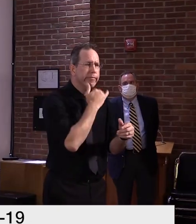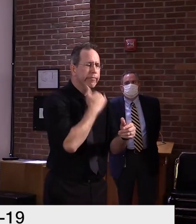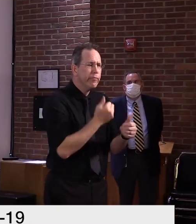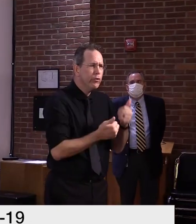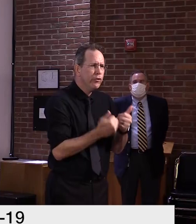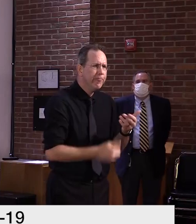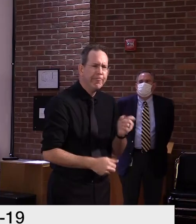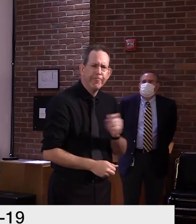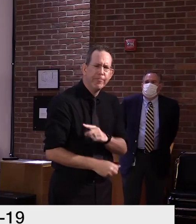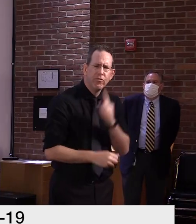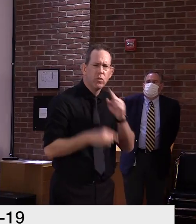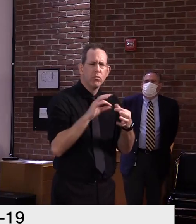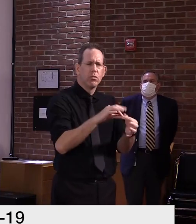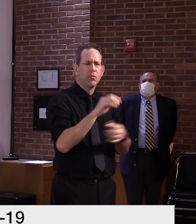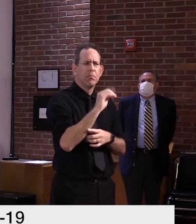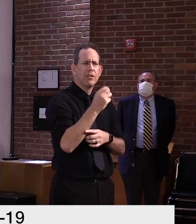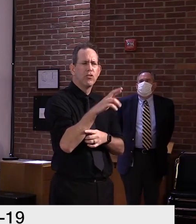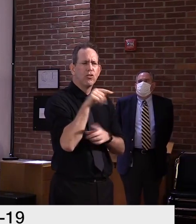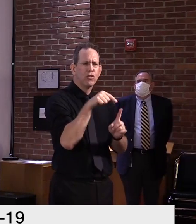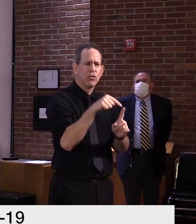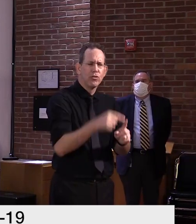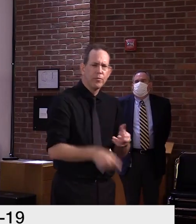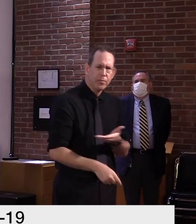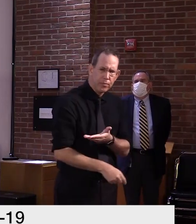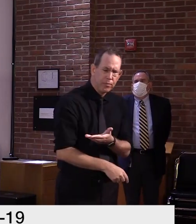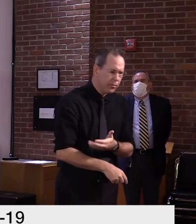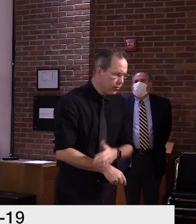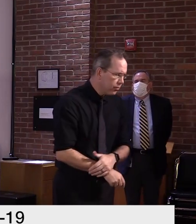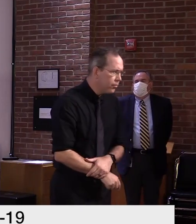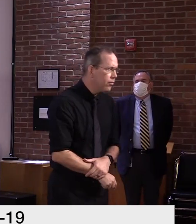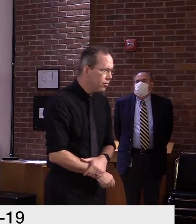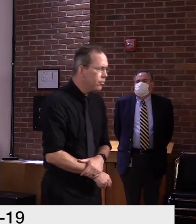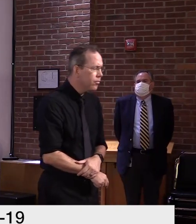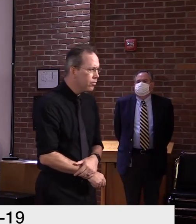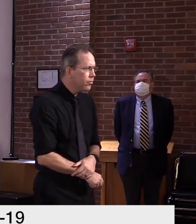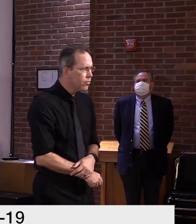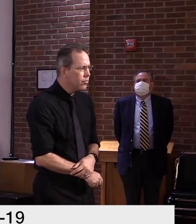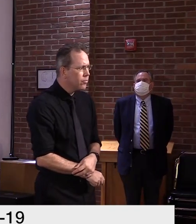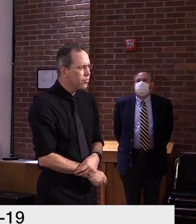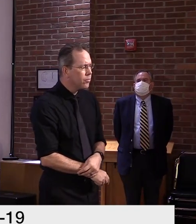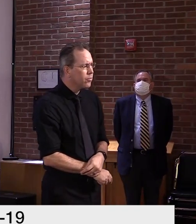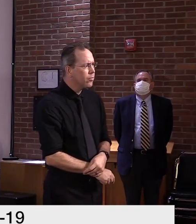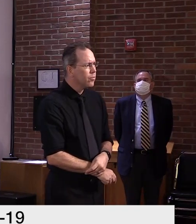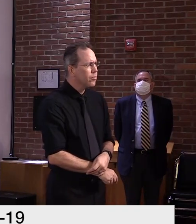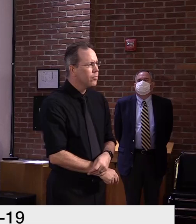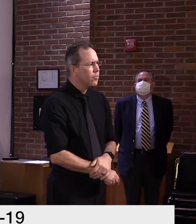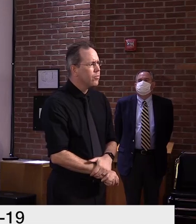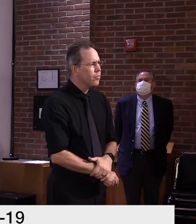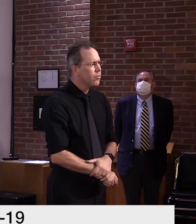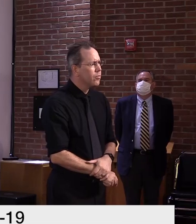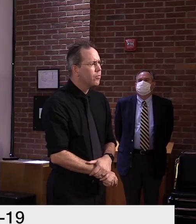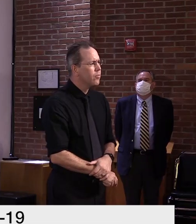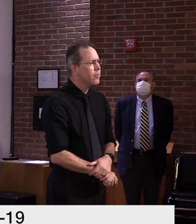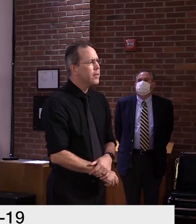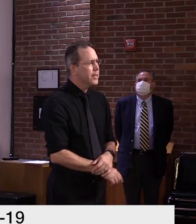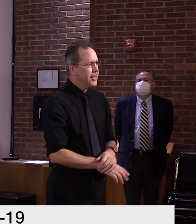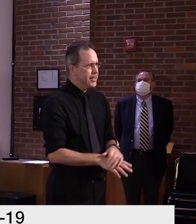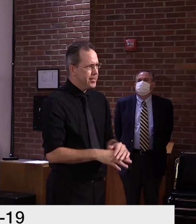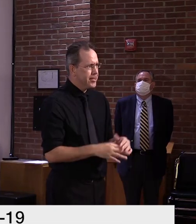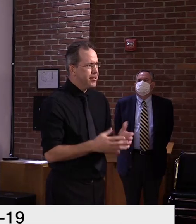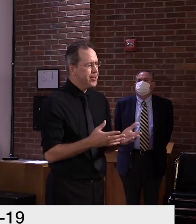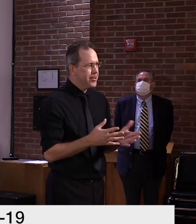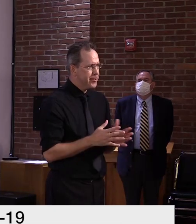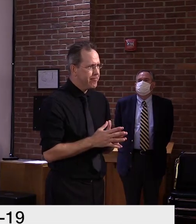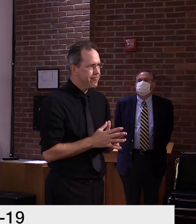Yeah, were they used properly is the bottom line. Yeah, so again, um, we're dealing with an incomplete